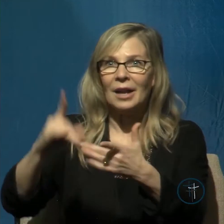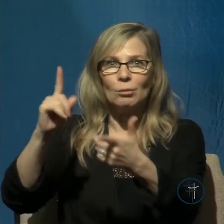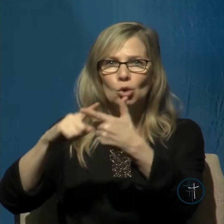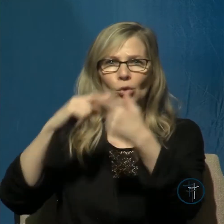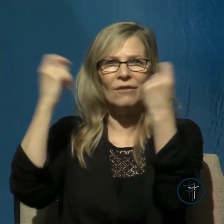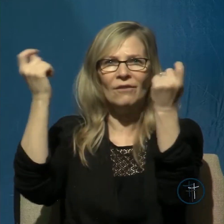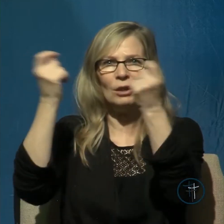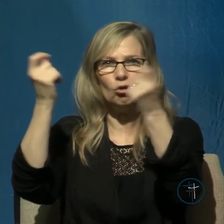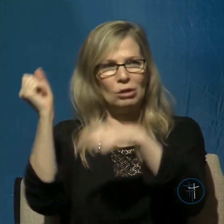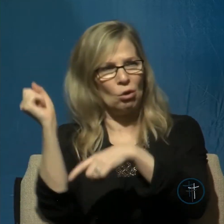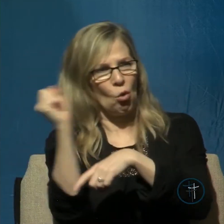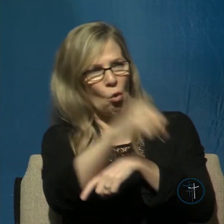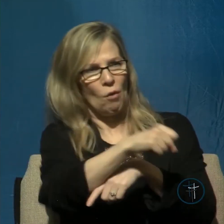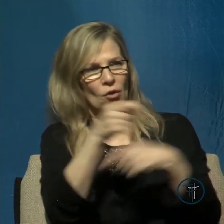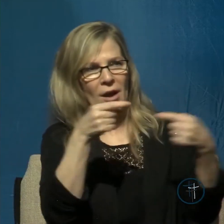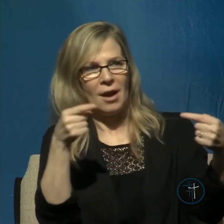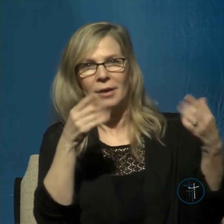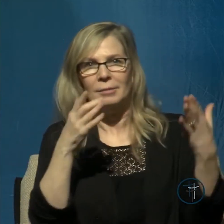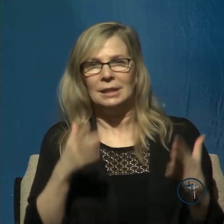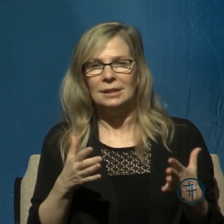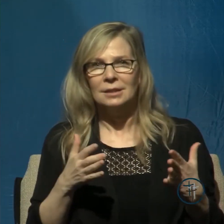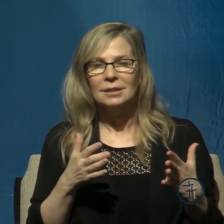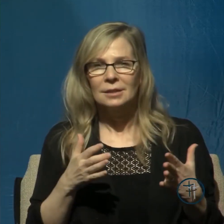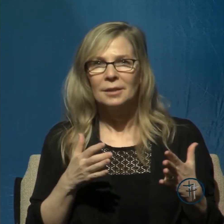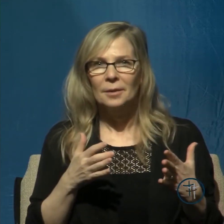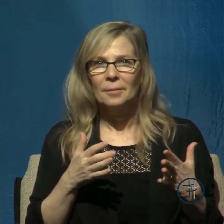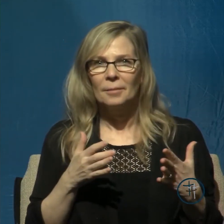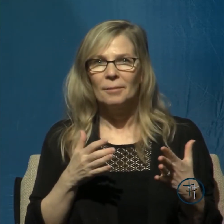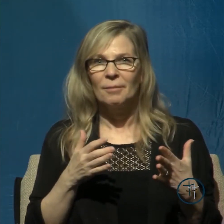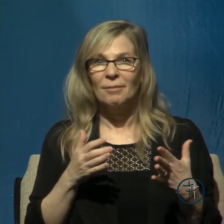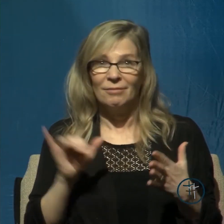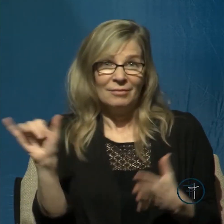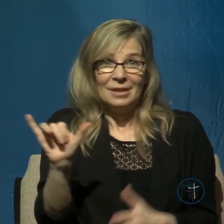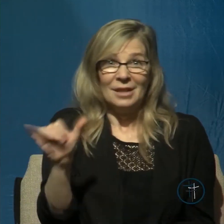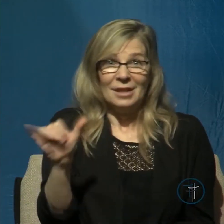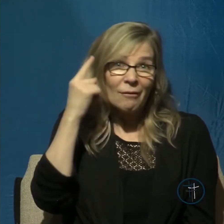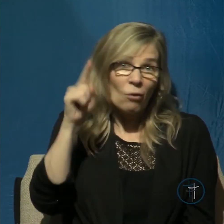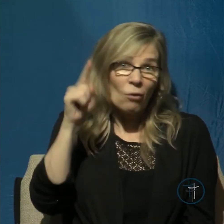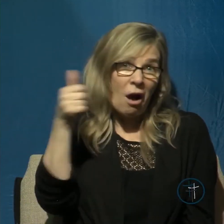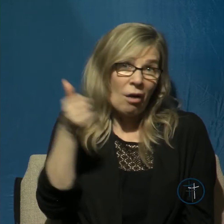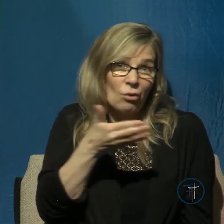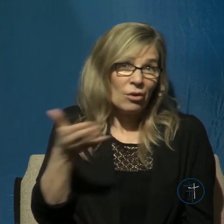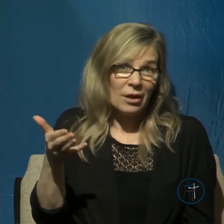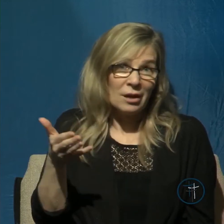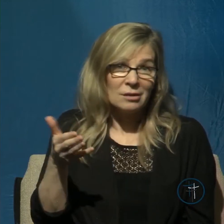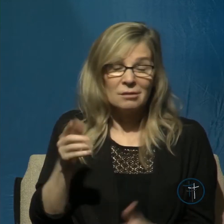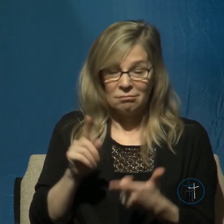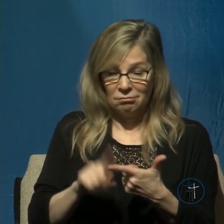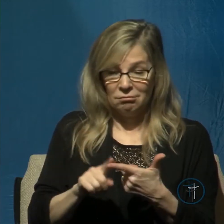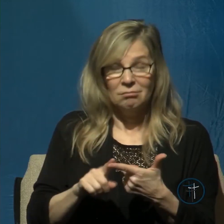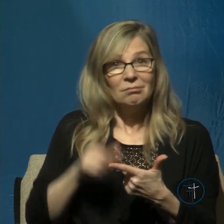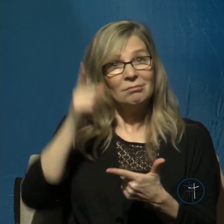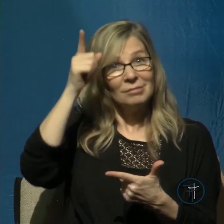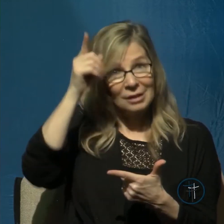his enemies. The same thing holds true for the other things he mentions, that God is to him, his salvation